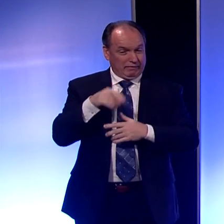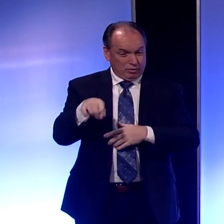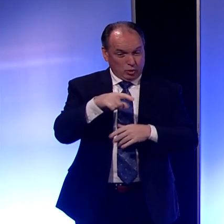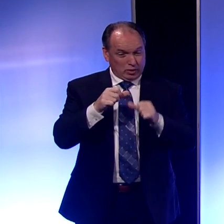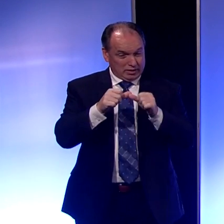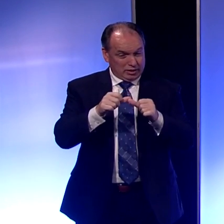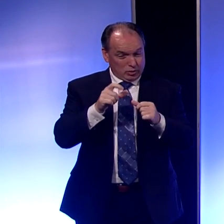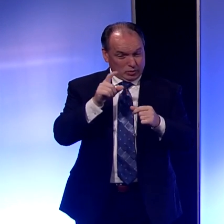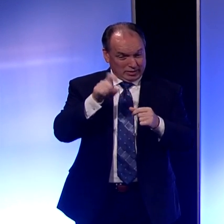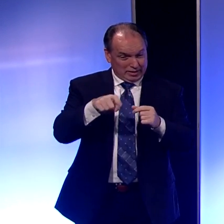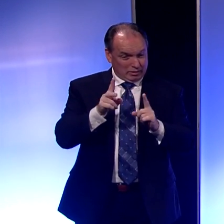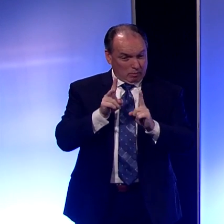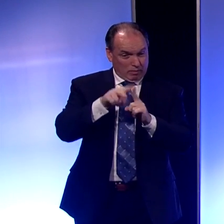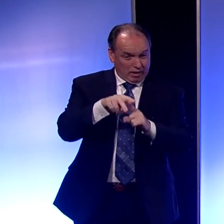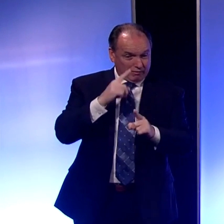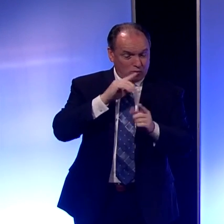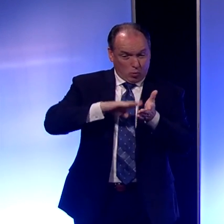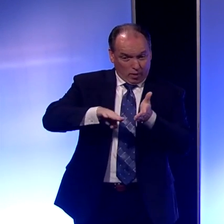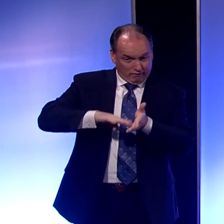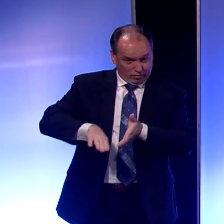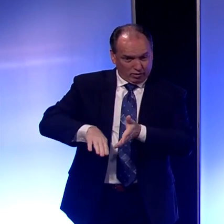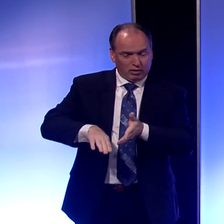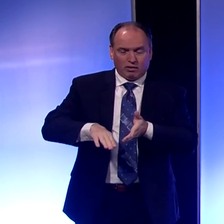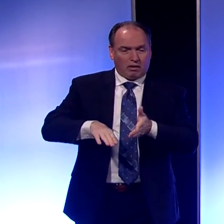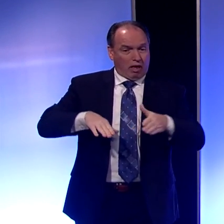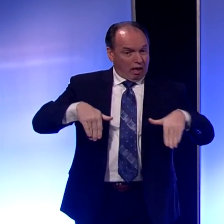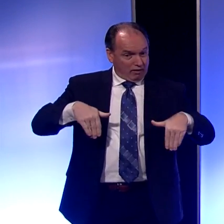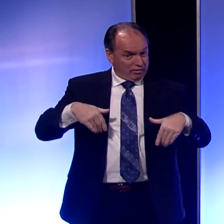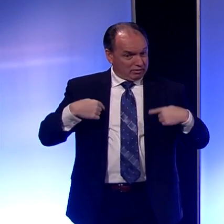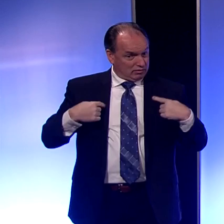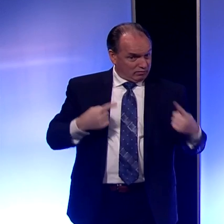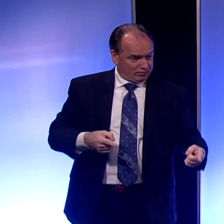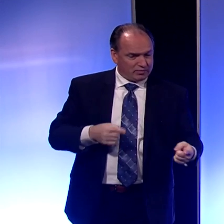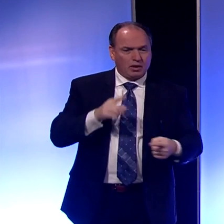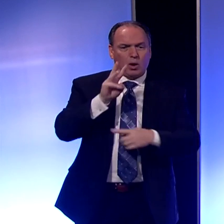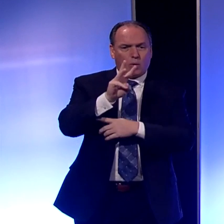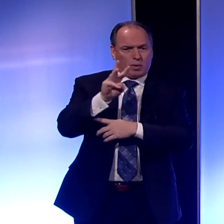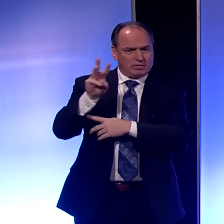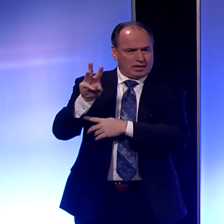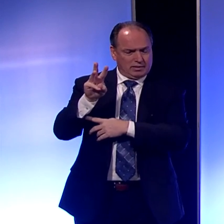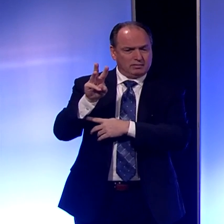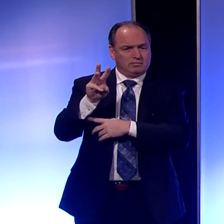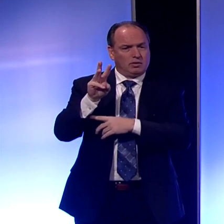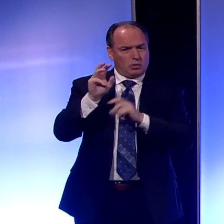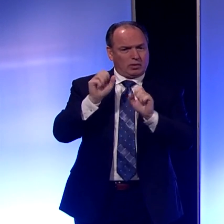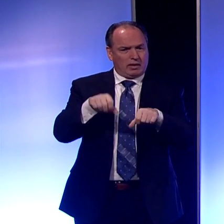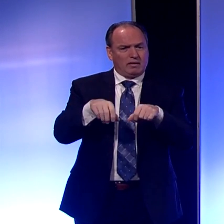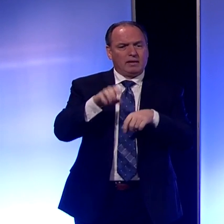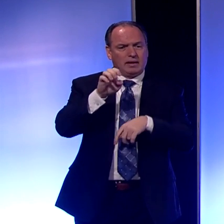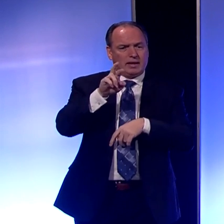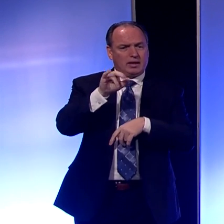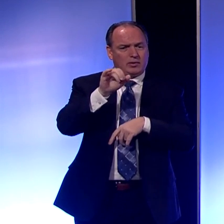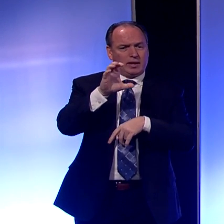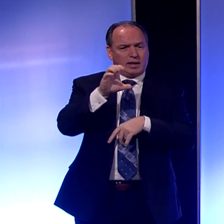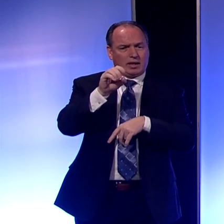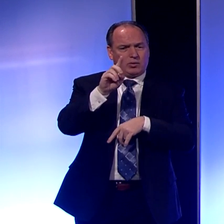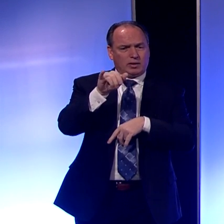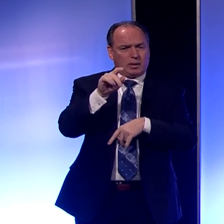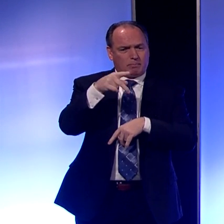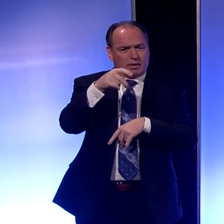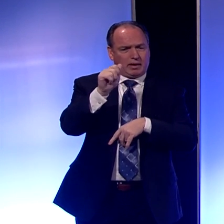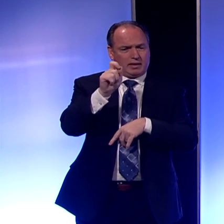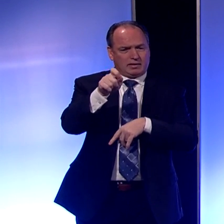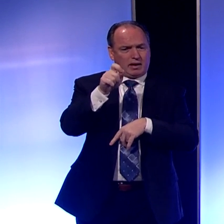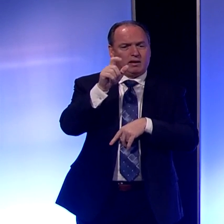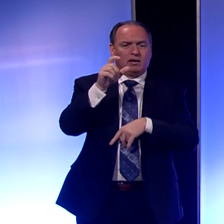to apply for a waiver and you have not done so, then visit the website, our website at eriecountypa.gov. The link